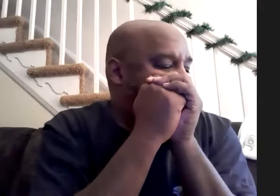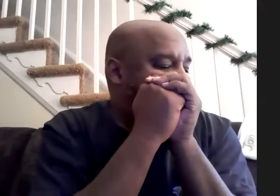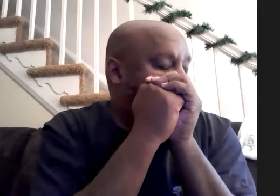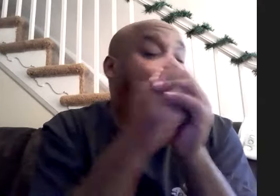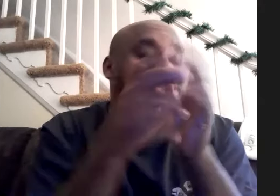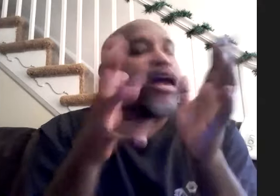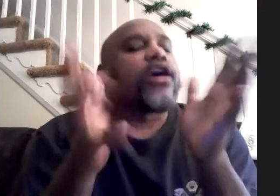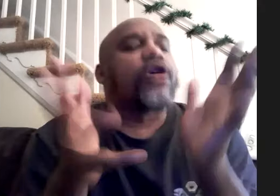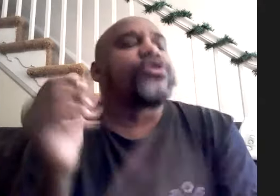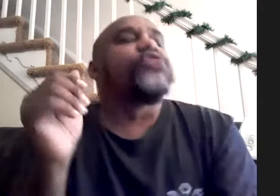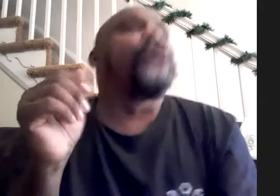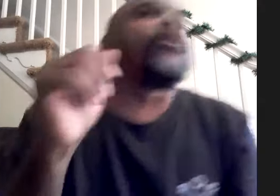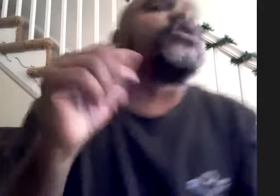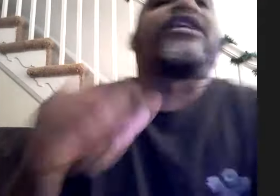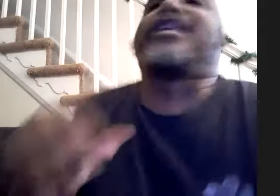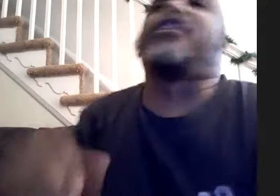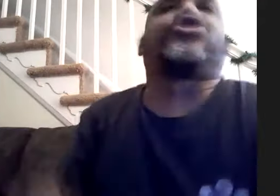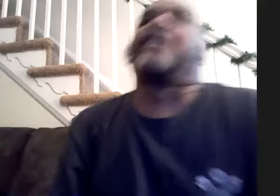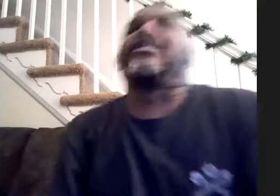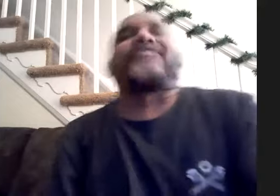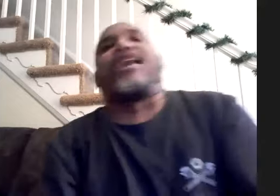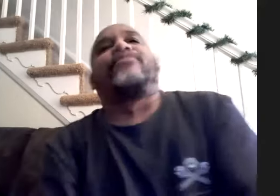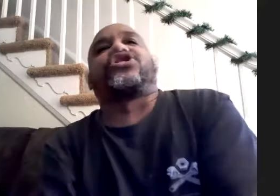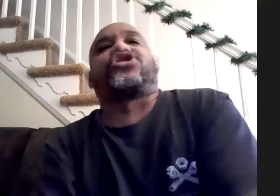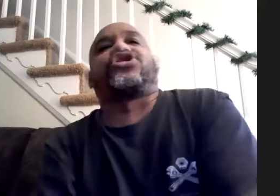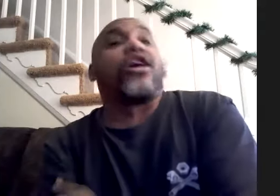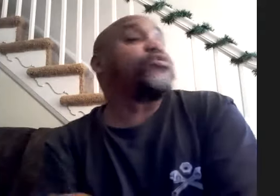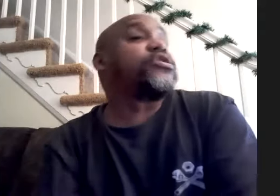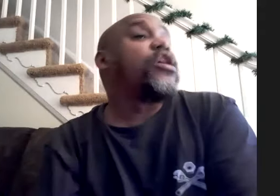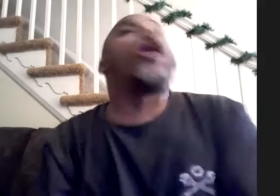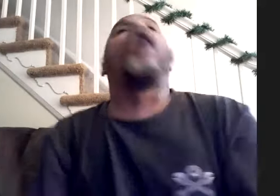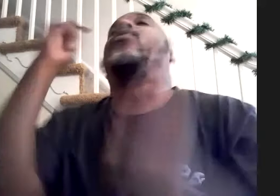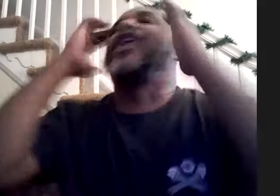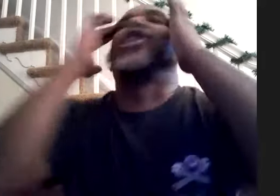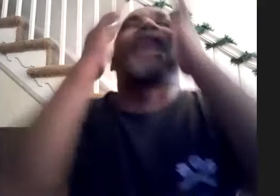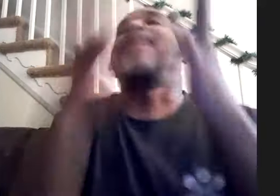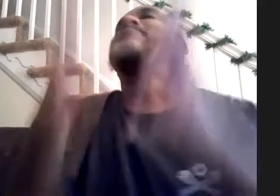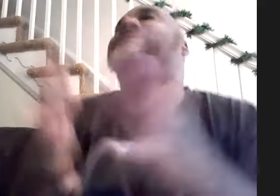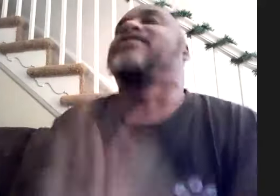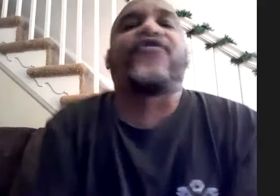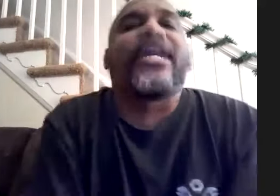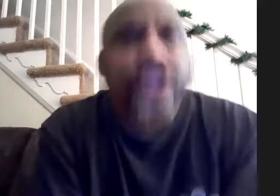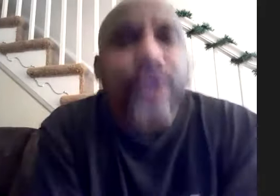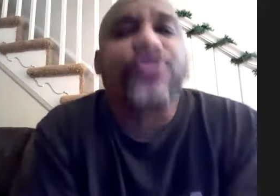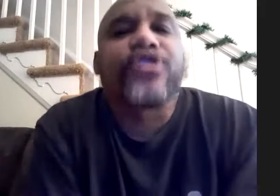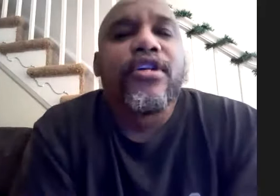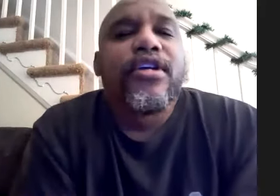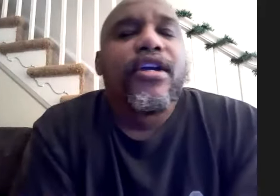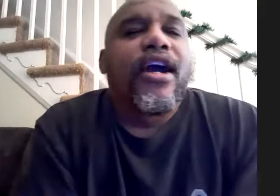those are yeah i'll go with those two because again there's so many that album's just chopped with oh i don't know how i missed this fight to you oh yeah